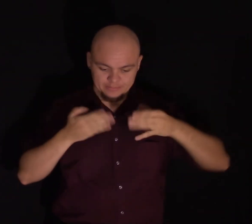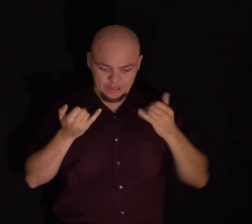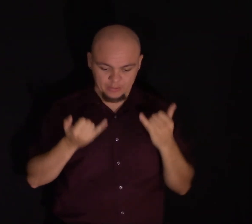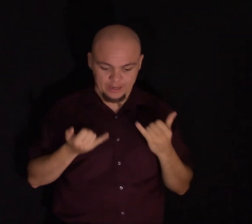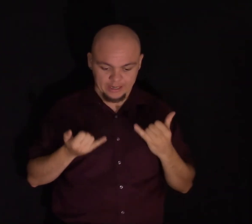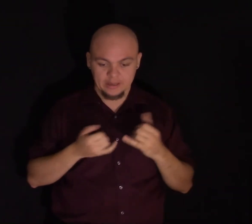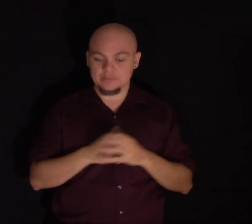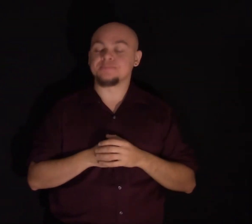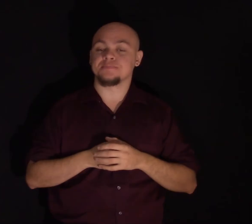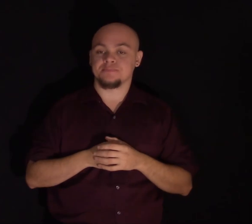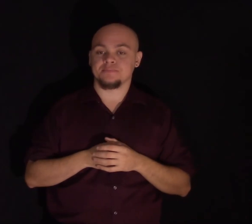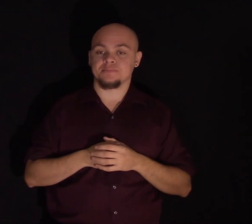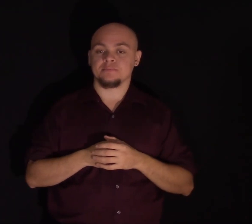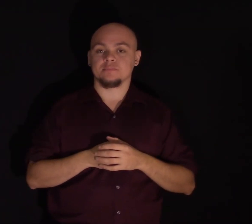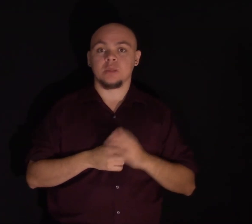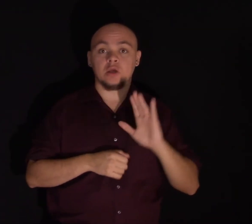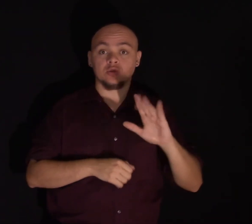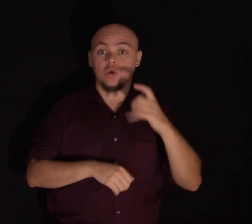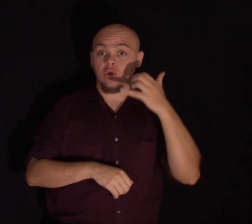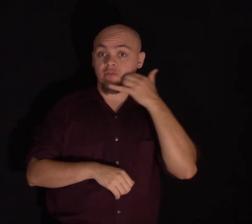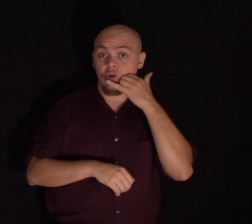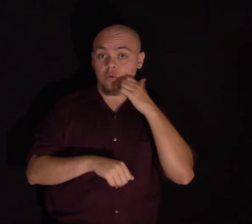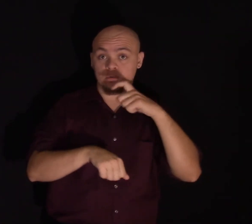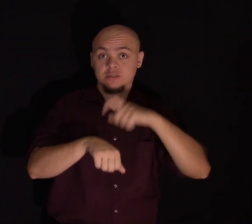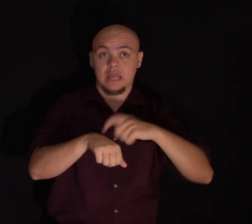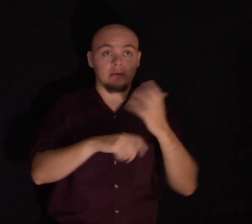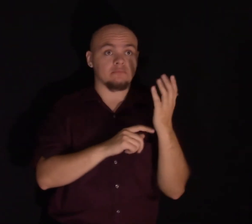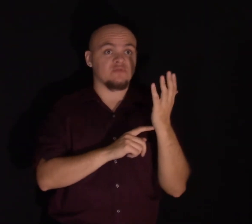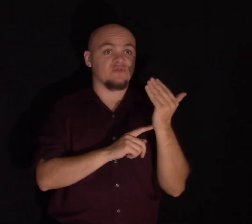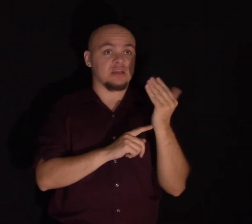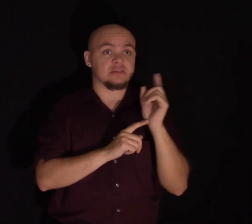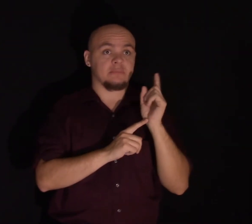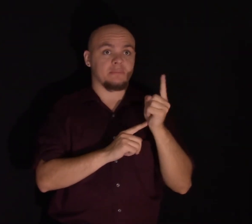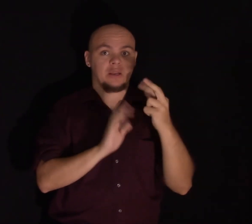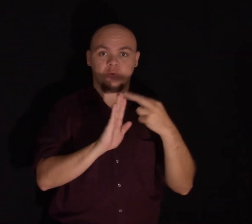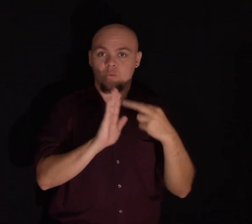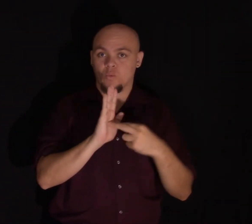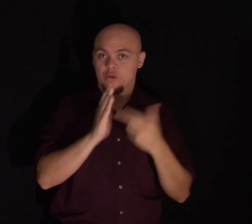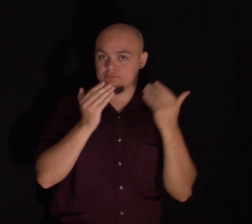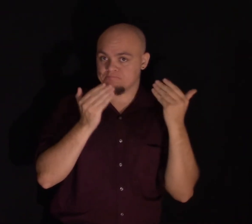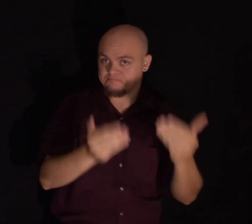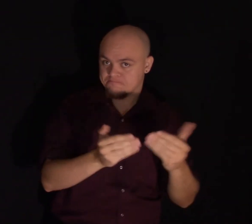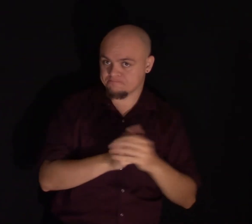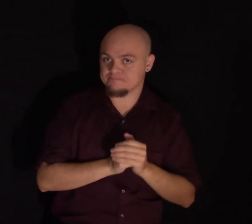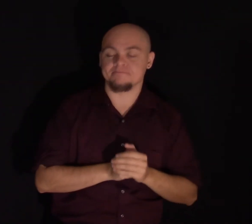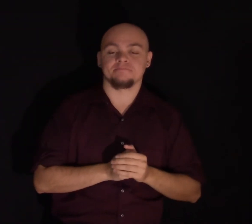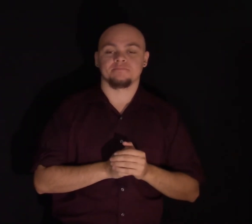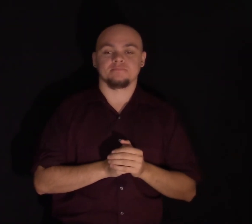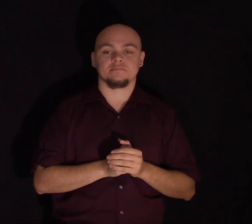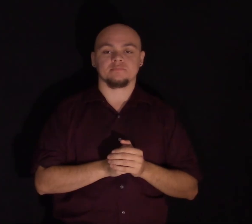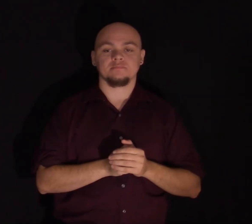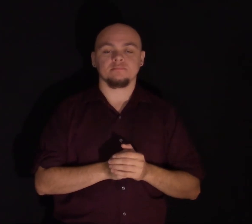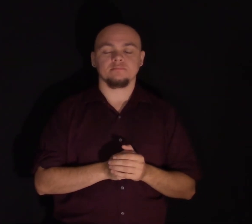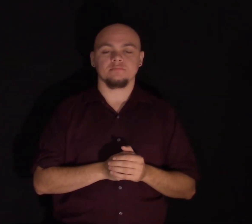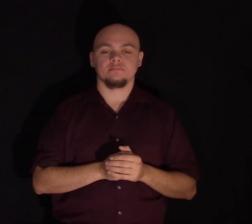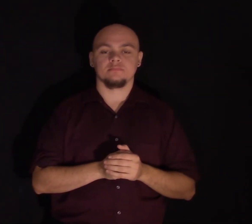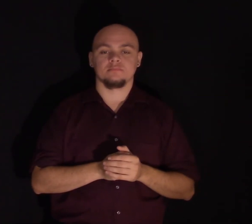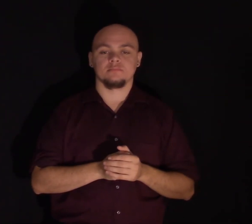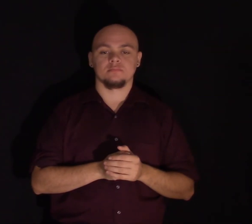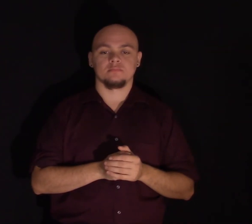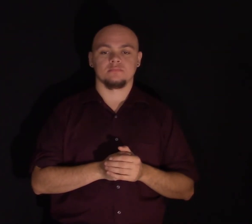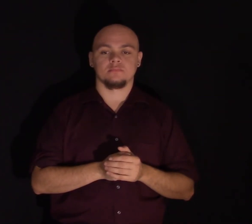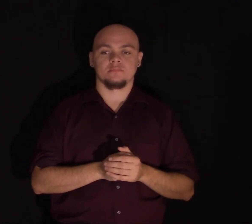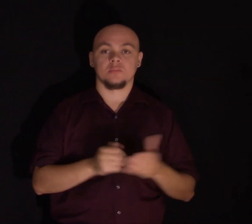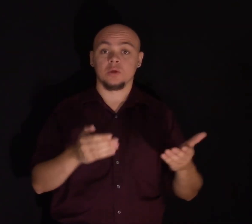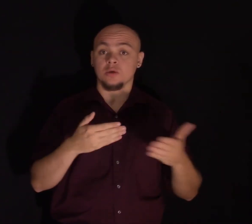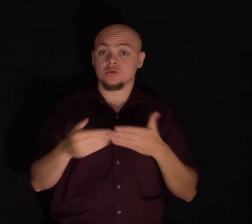set that timer on your phone and start your 15-minute rule. Now, what do you think you would like